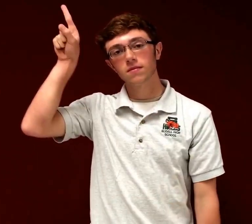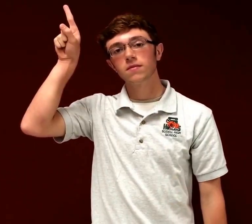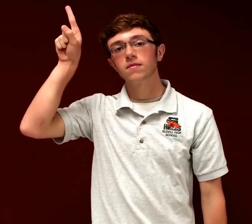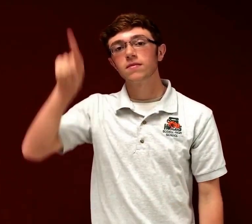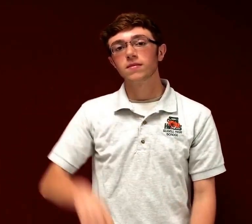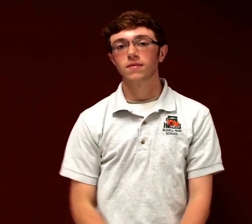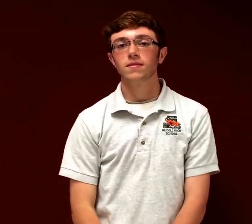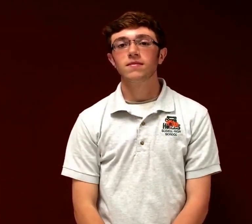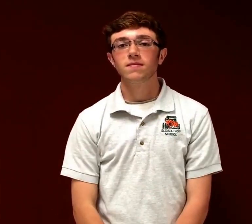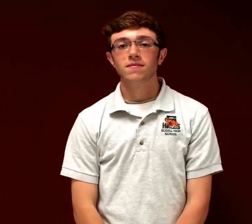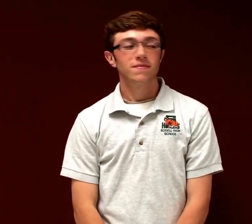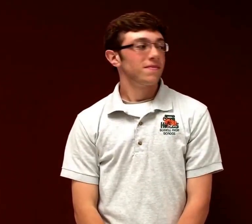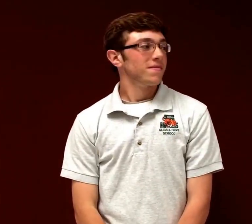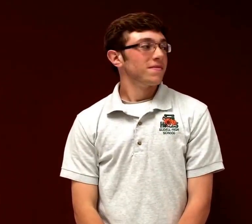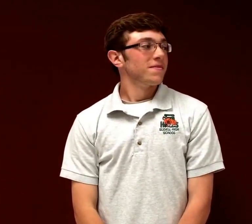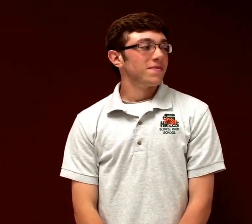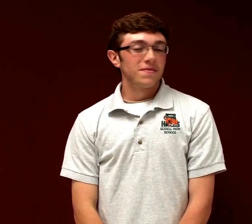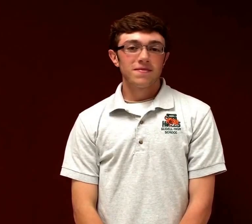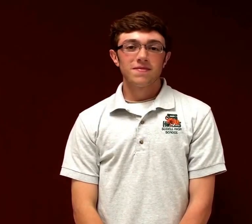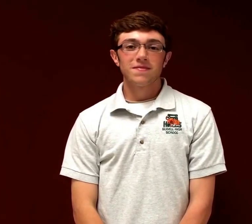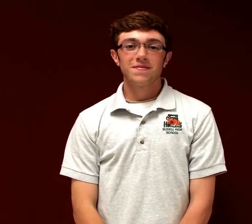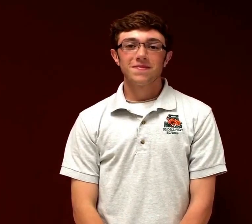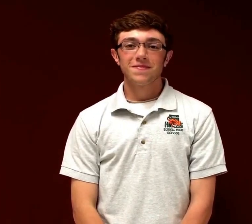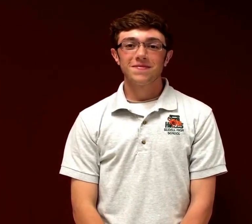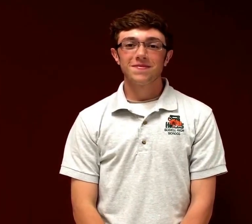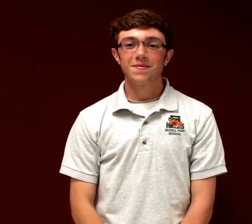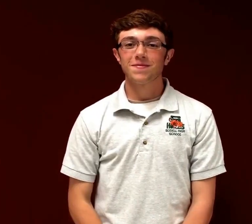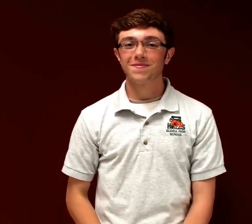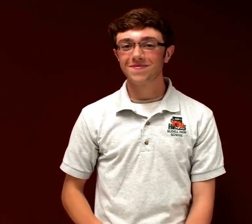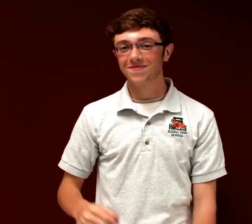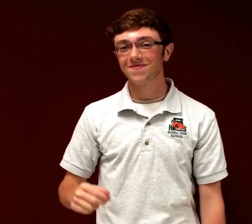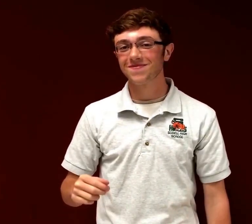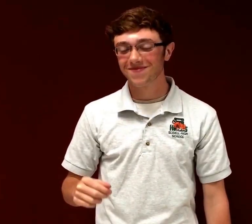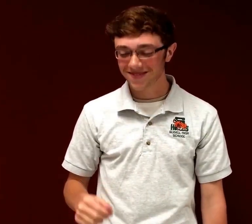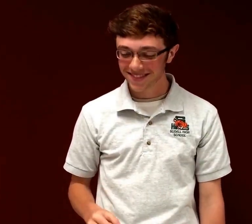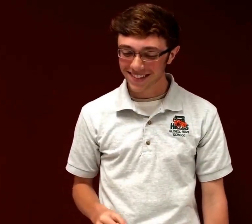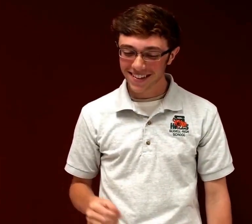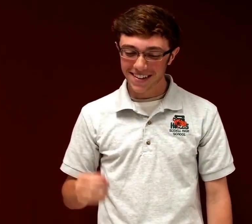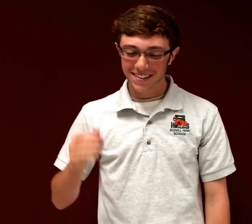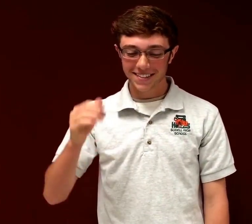understand. Baby, be a simple